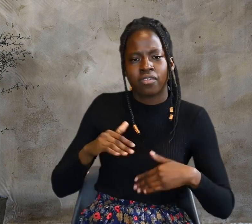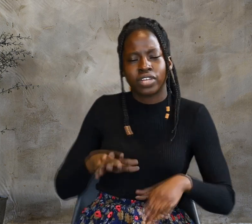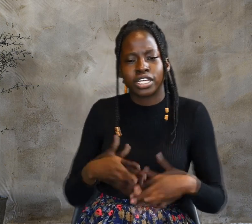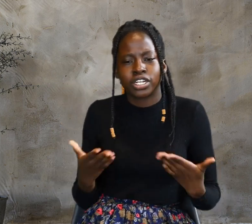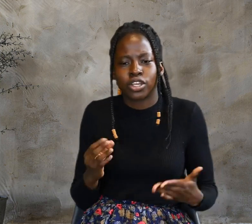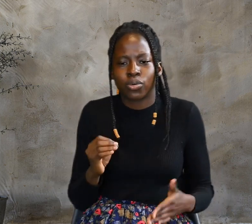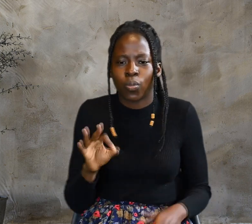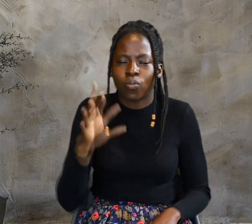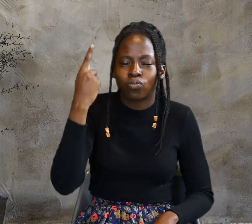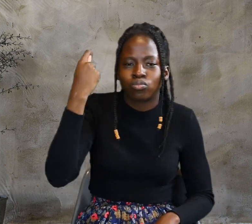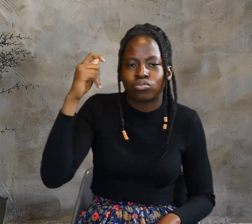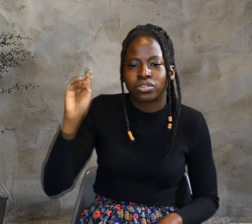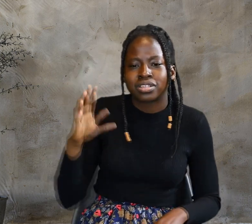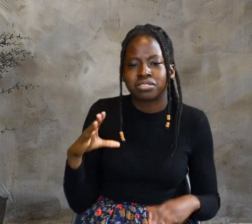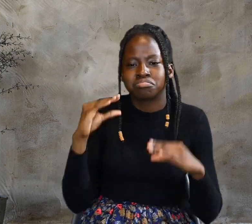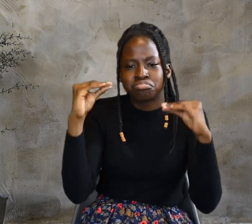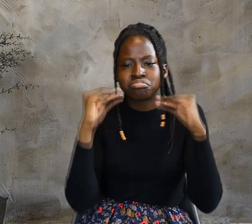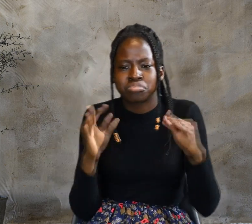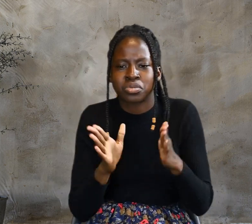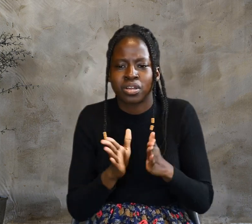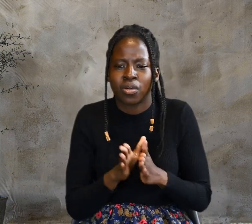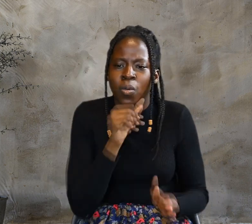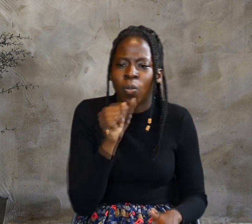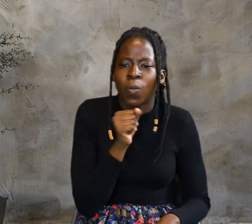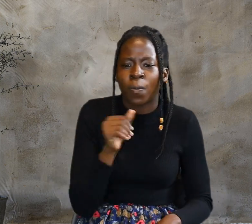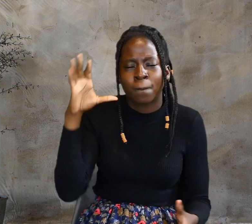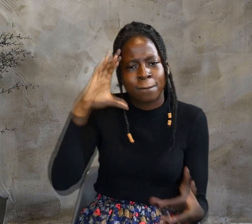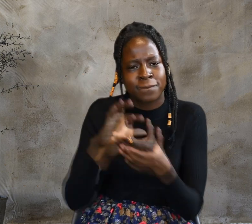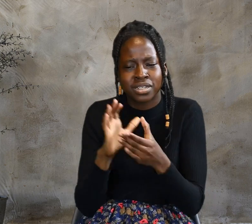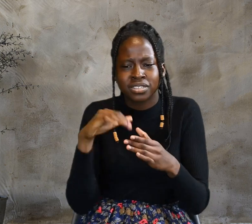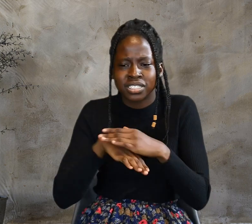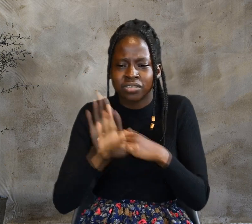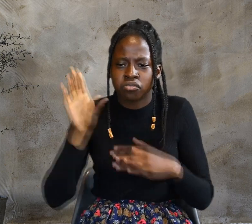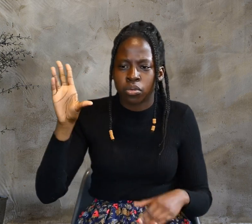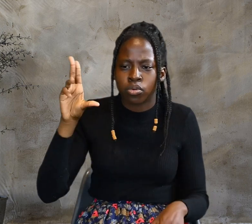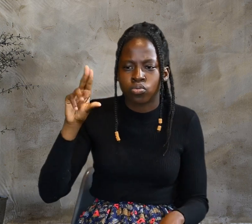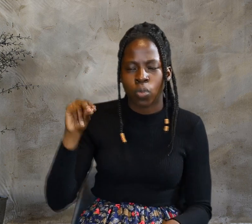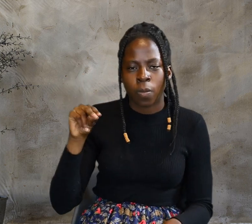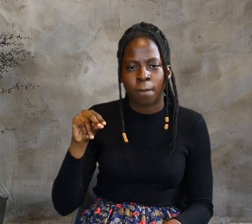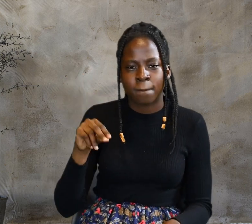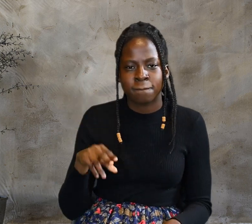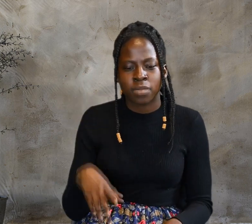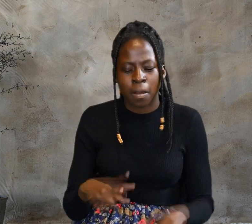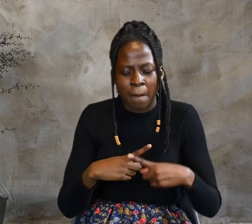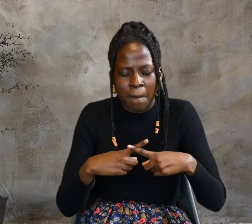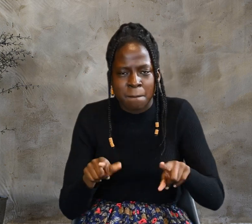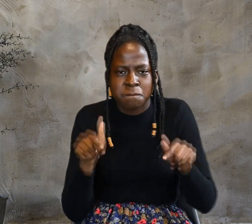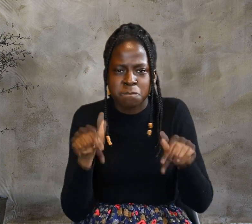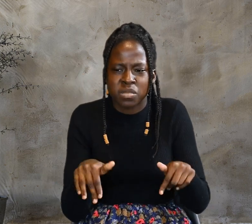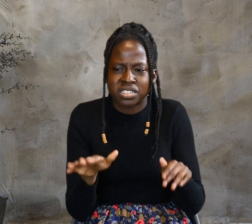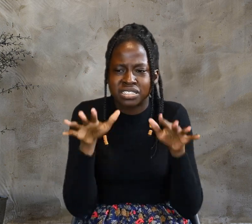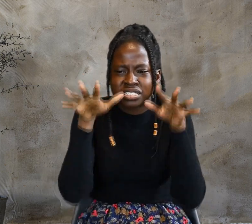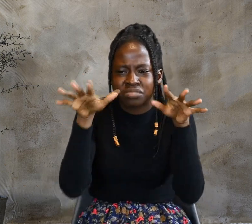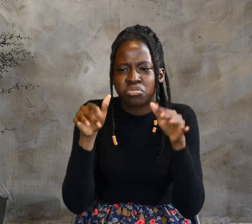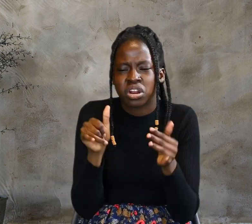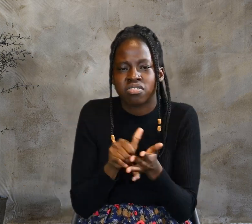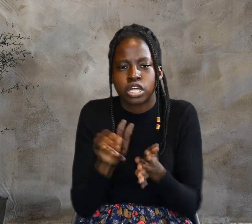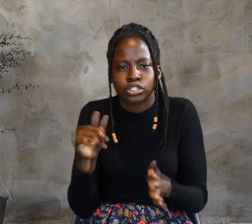Pharisees believed in him? No, but this mob that knows nothing